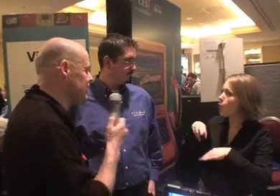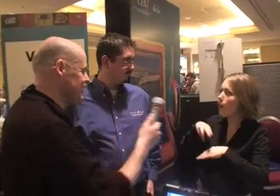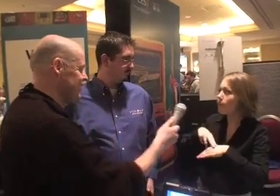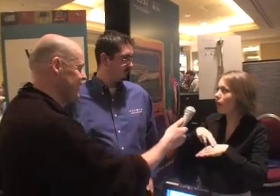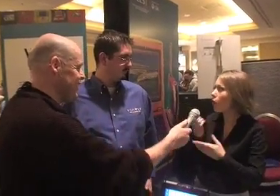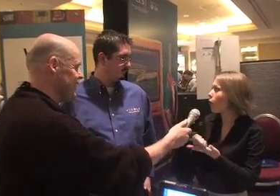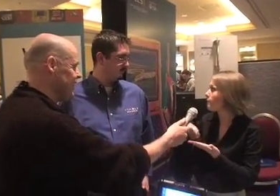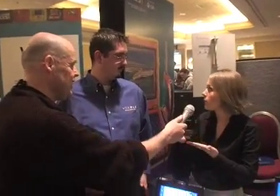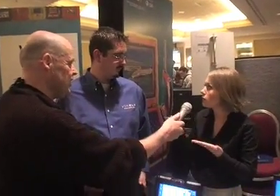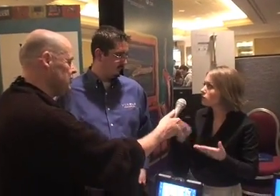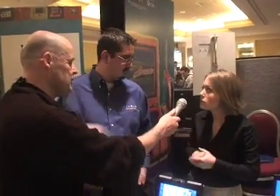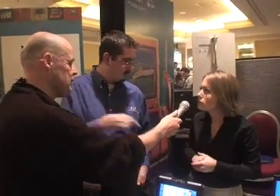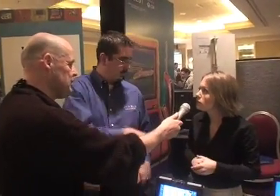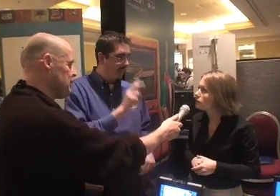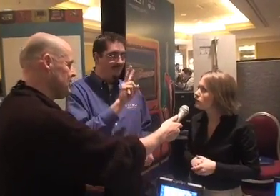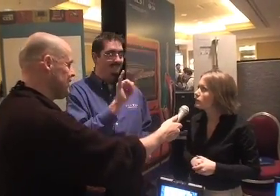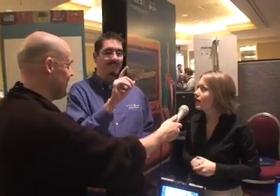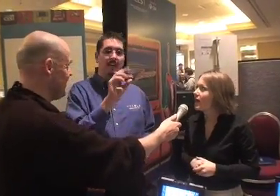equipment?